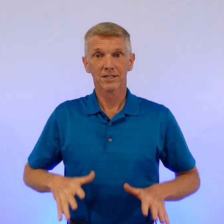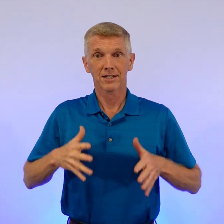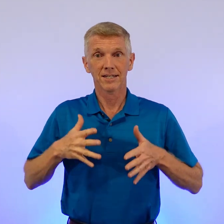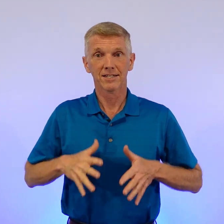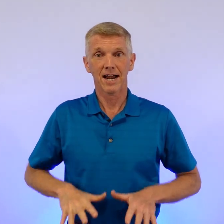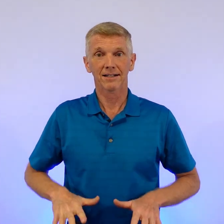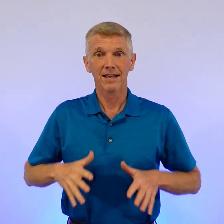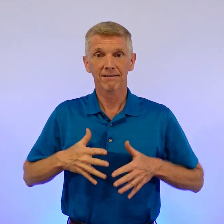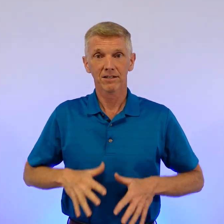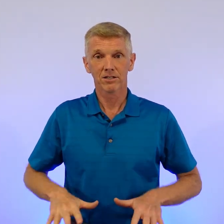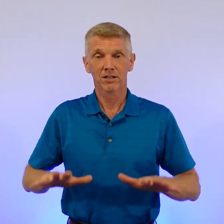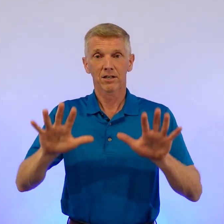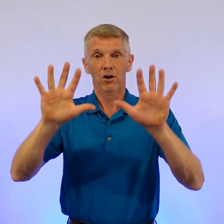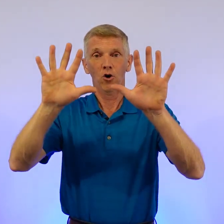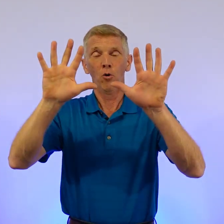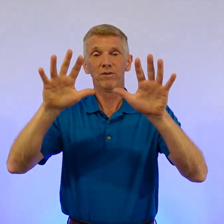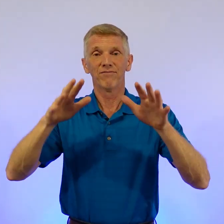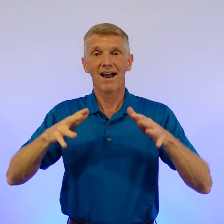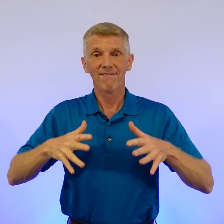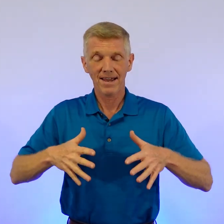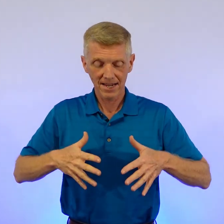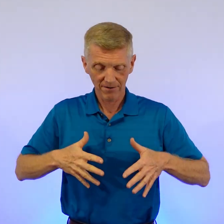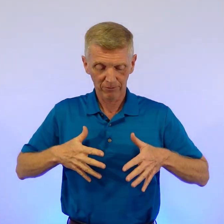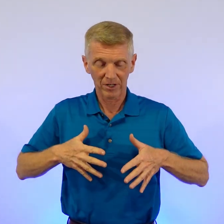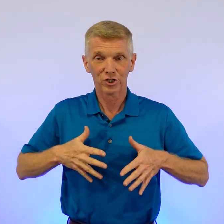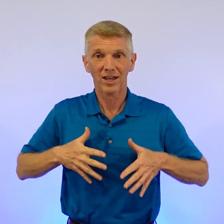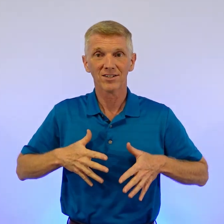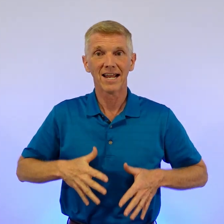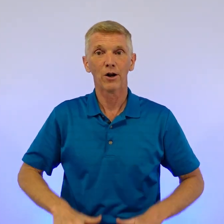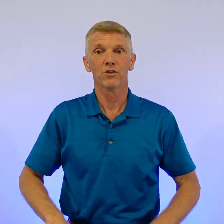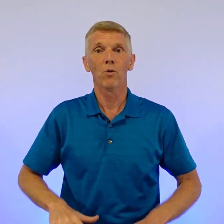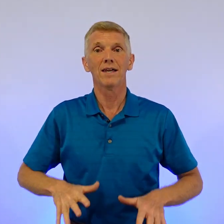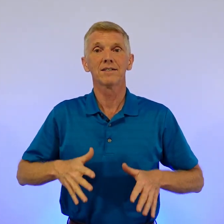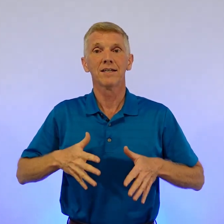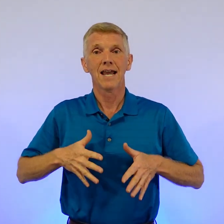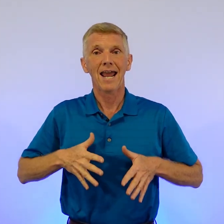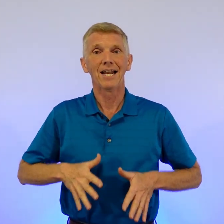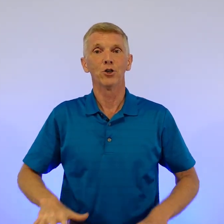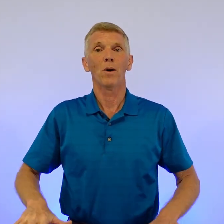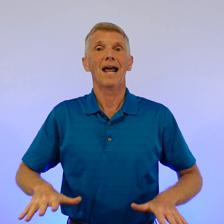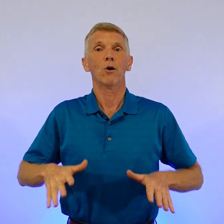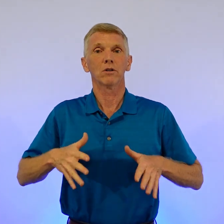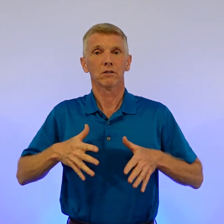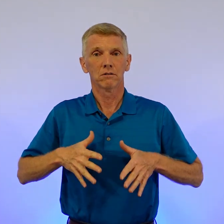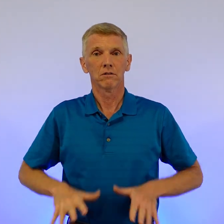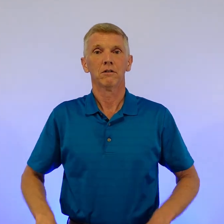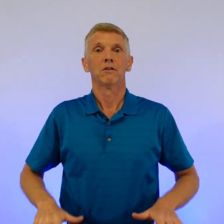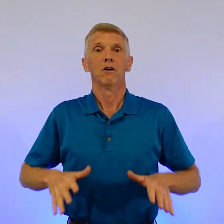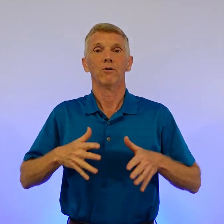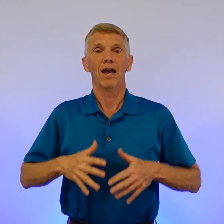is signed like this. Open five hand from the chest down to the waist and going out. Okay?